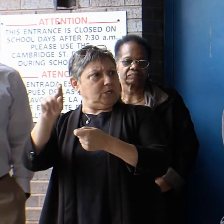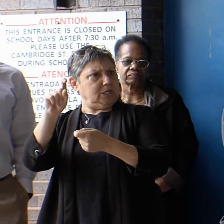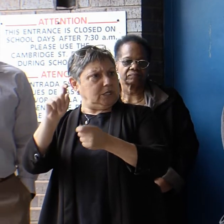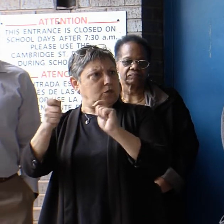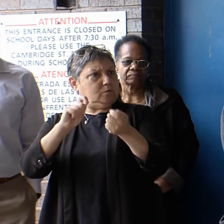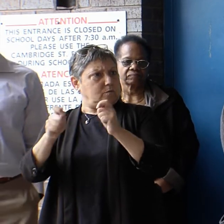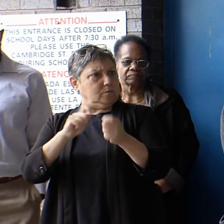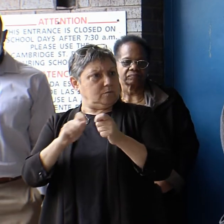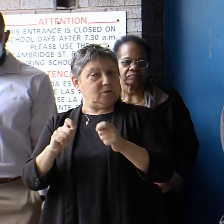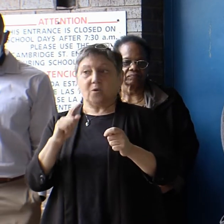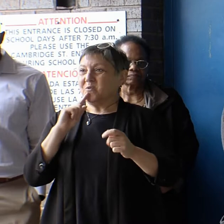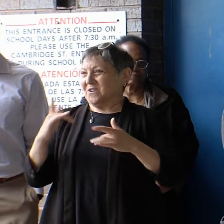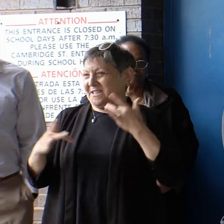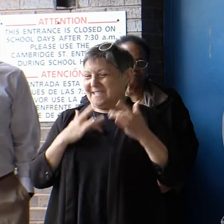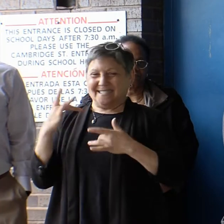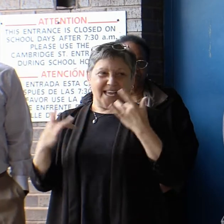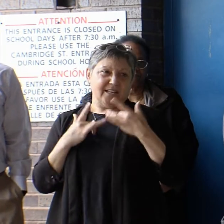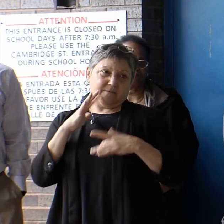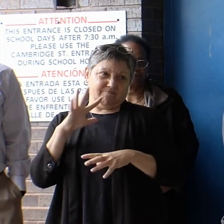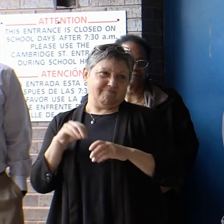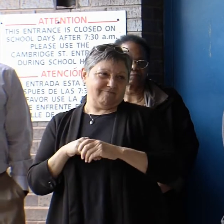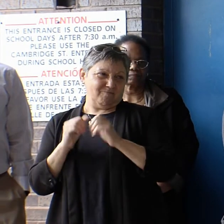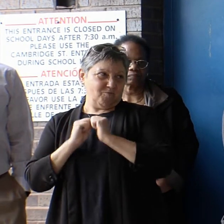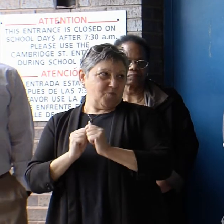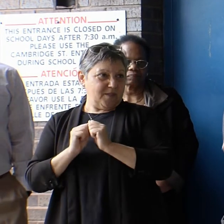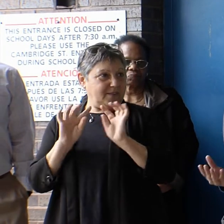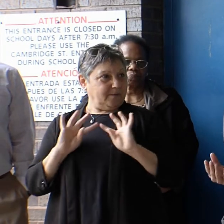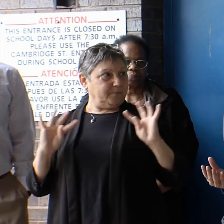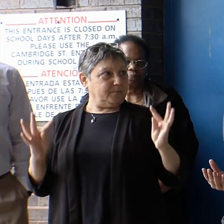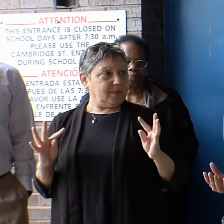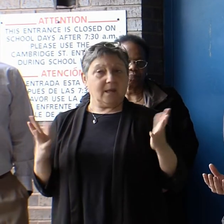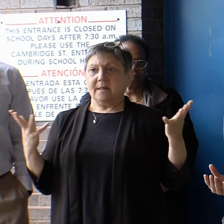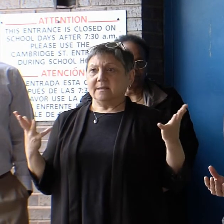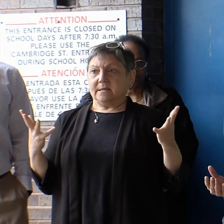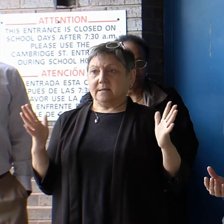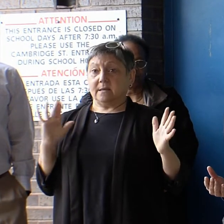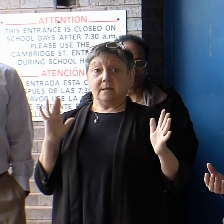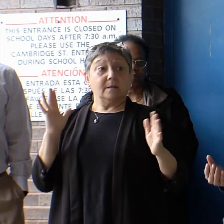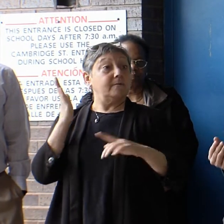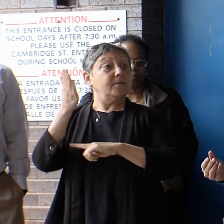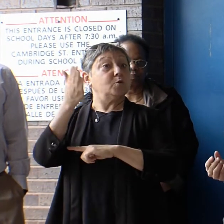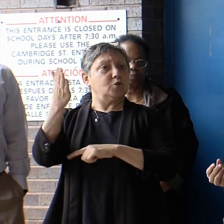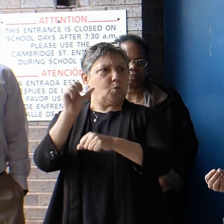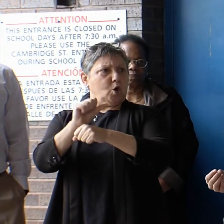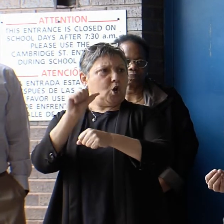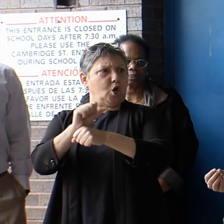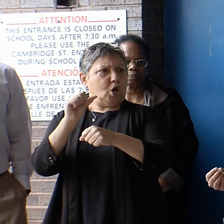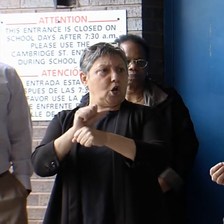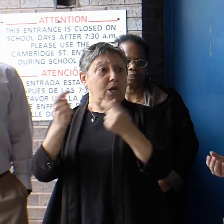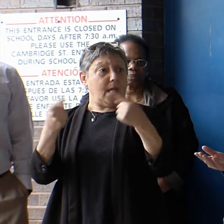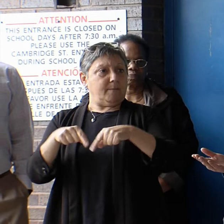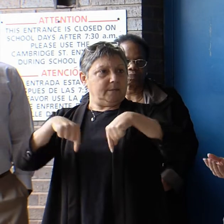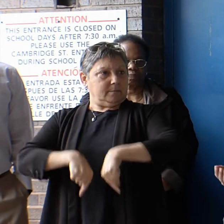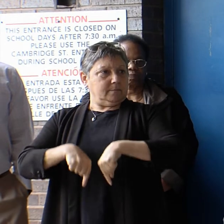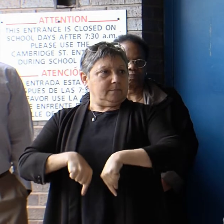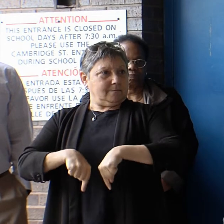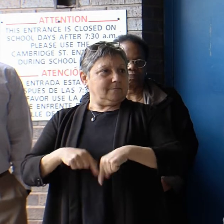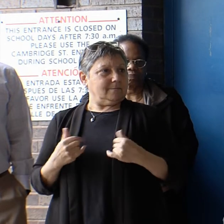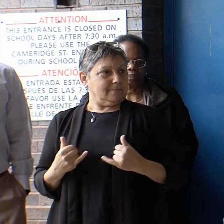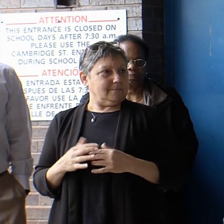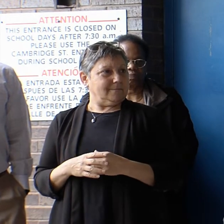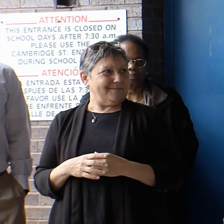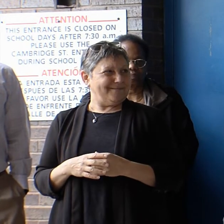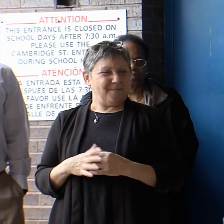much. Again, we are just so excited to be here. And this is the work of the future. And at this point, I also wanted to thank